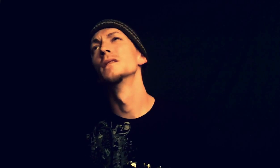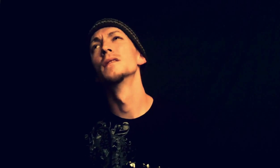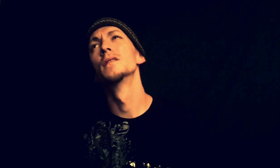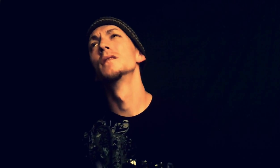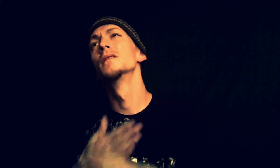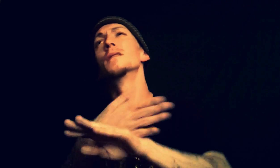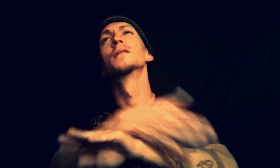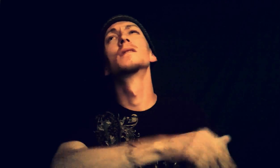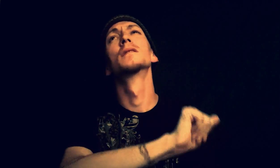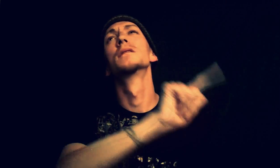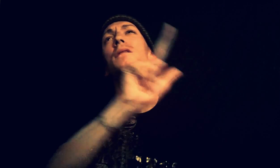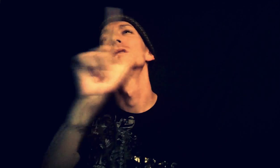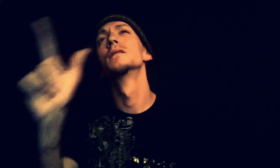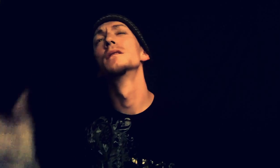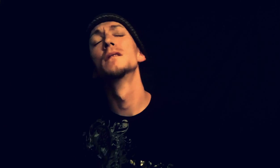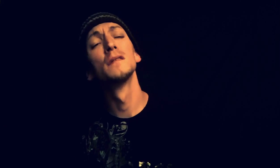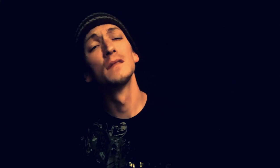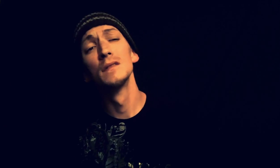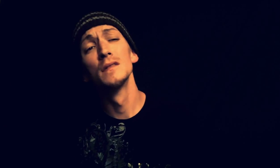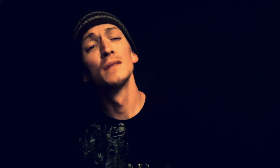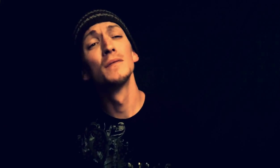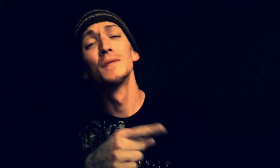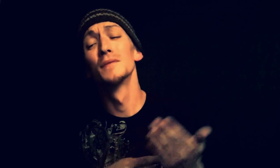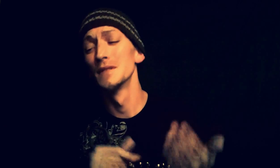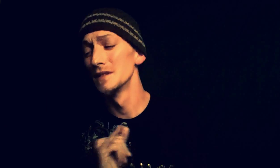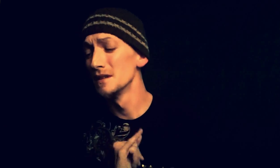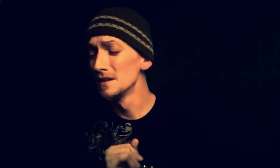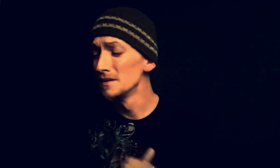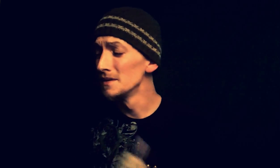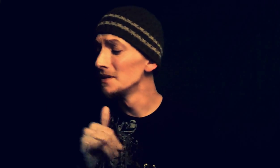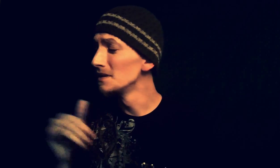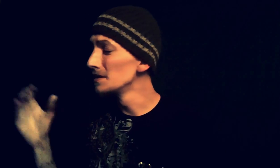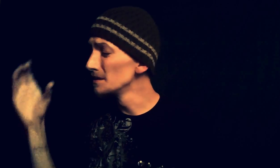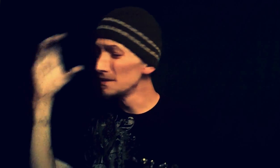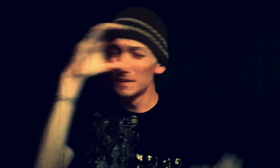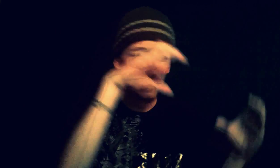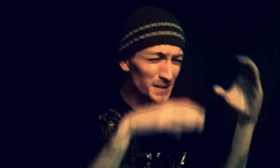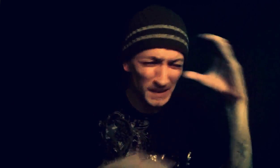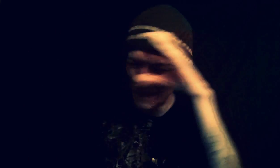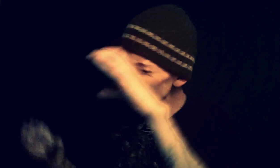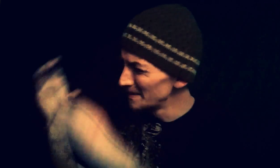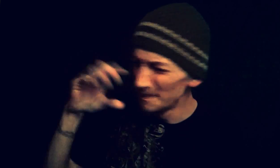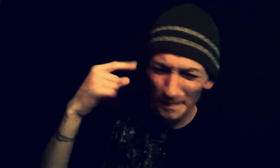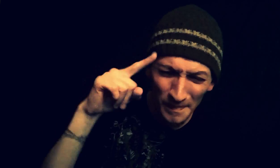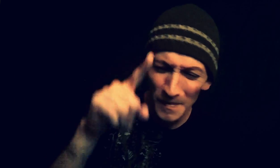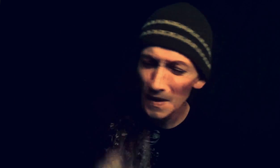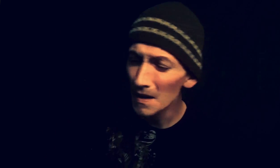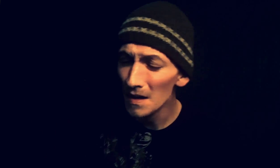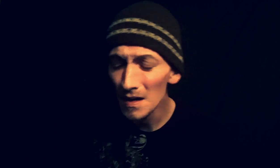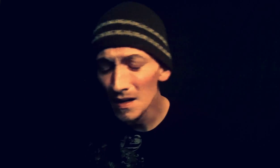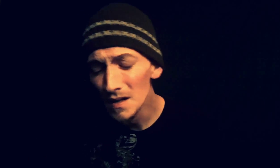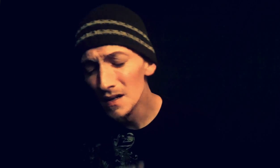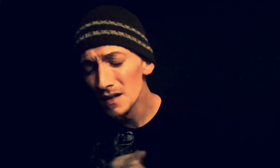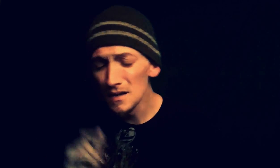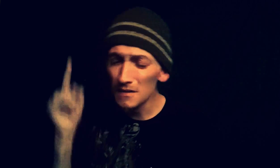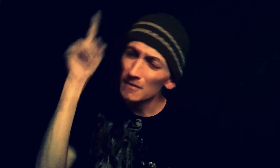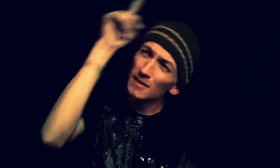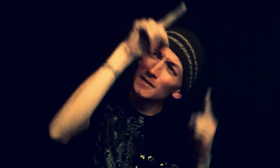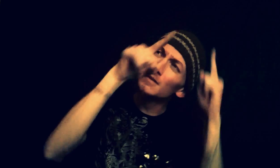After all, what was I really looking for? And I wonder